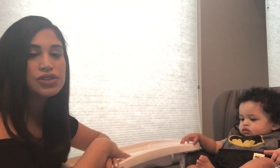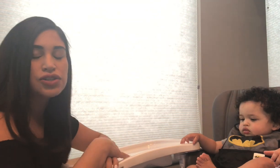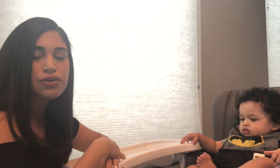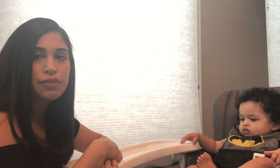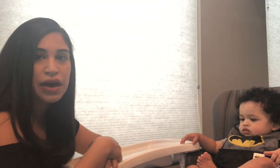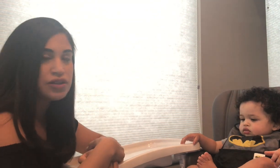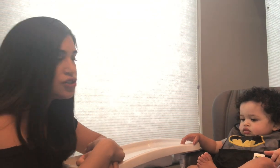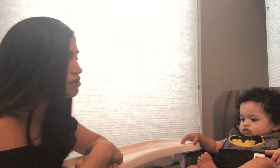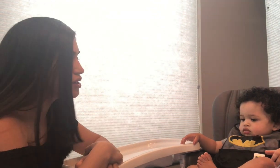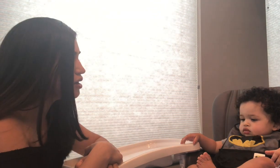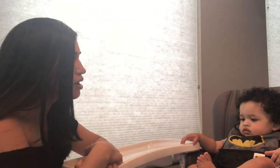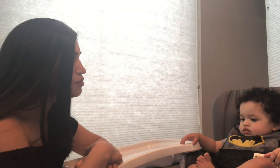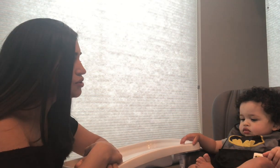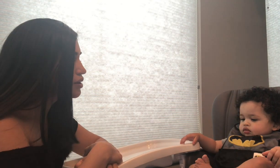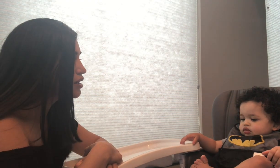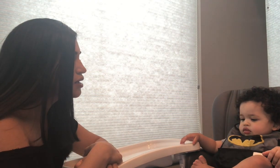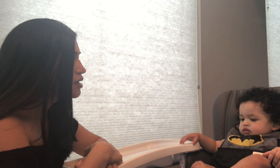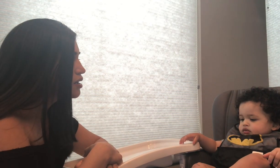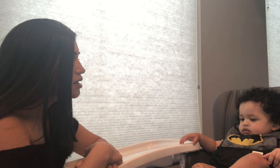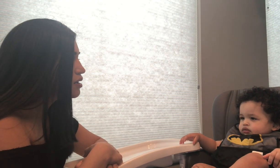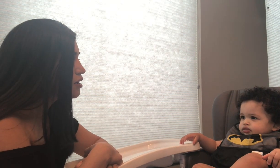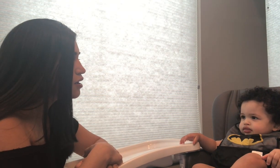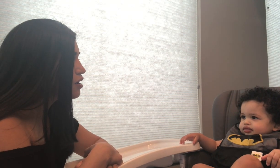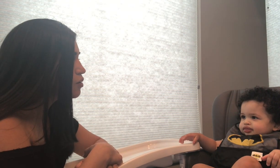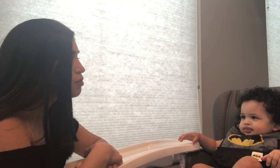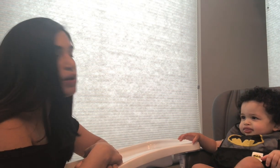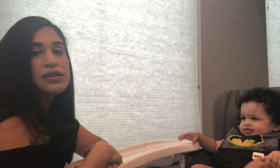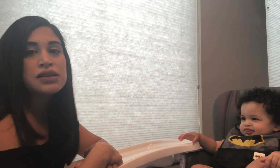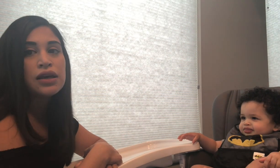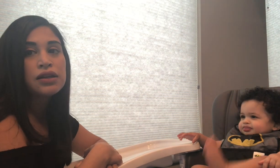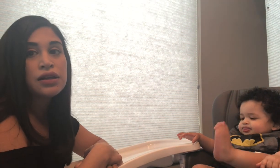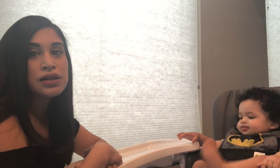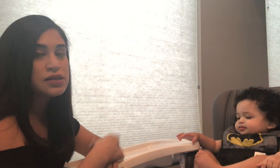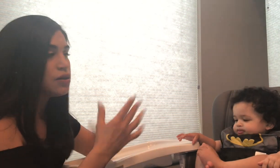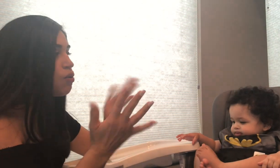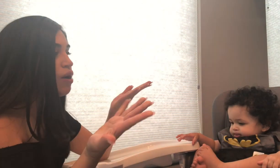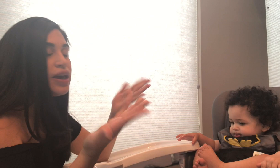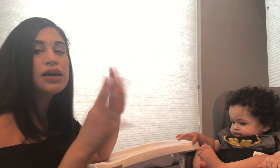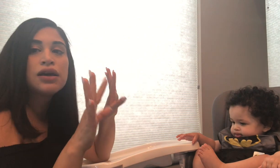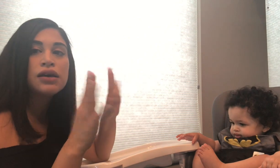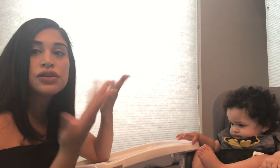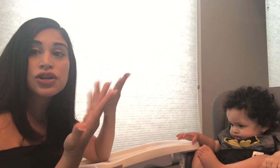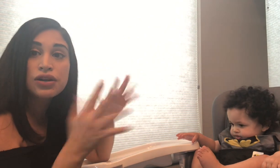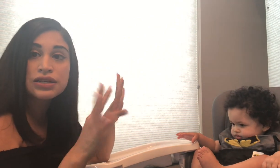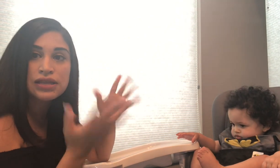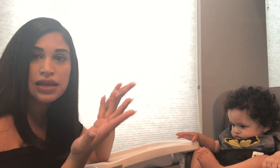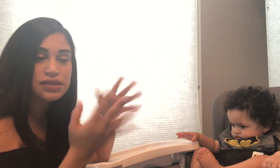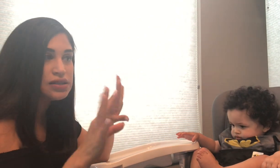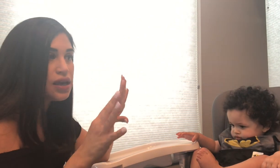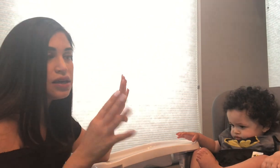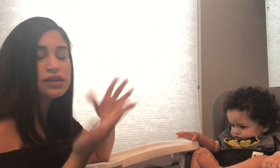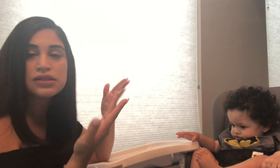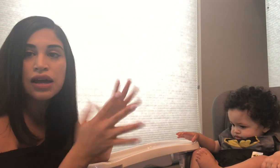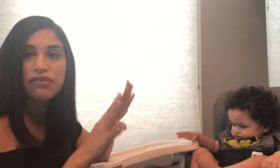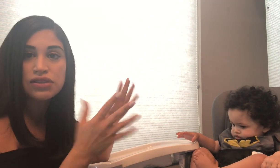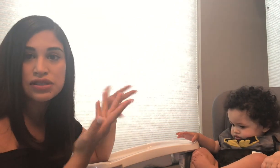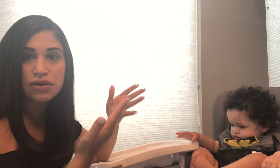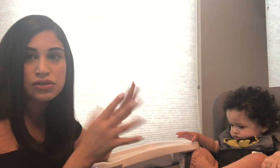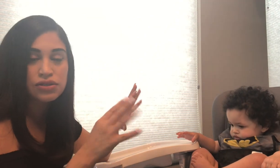and show them how to do that. Um, do it. Um, my son doesn't quite turn his hands yet. He doesn't have the skill to